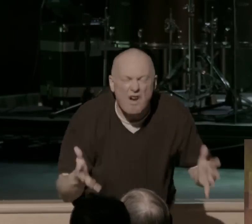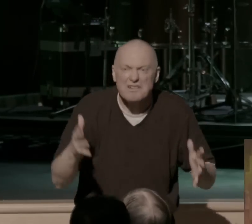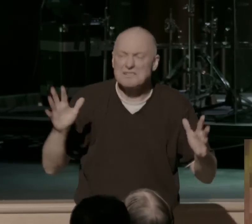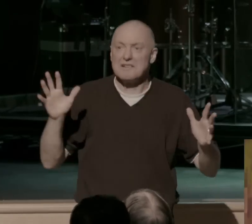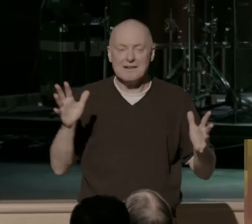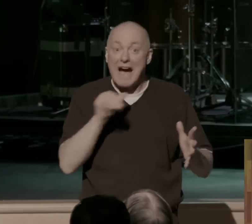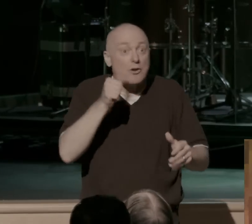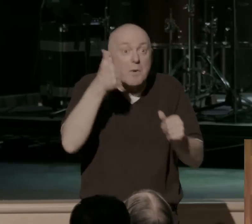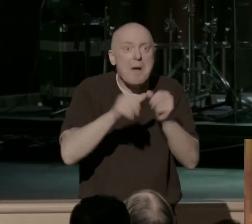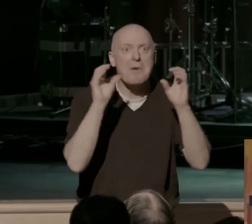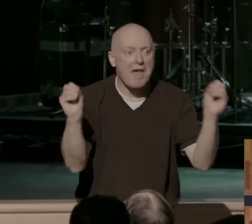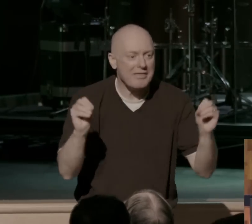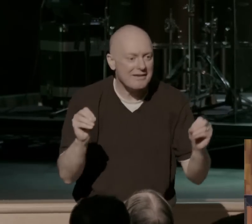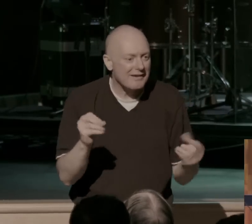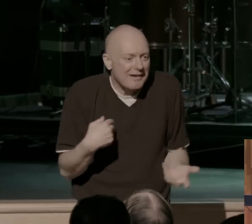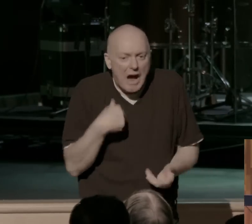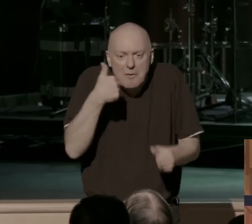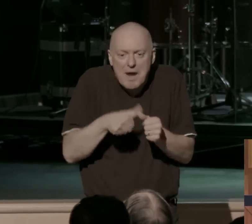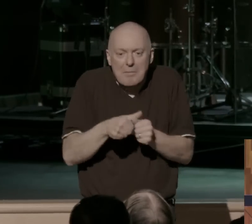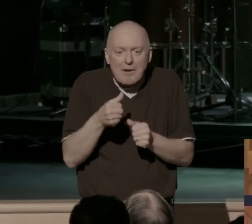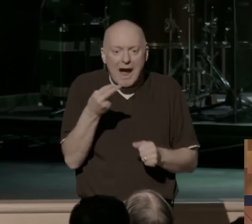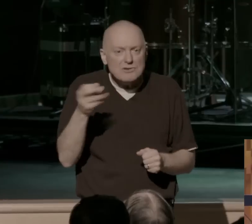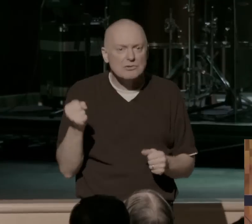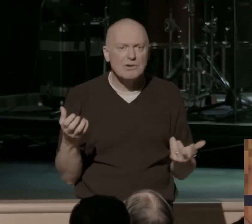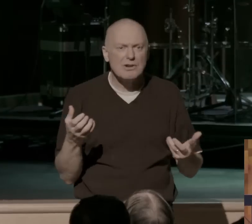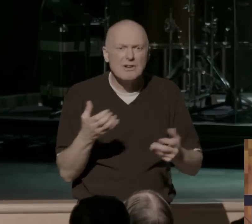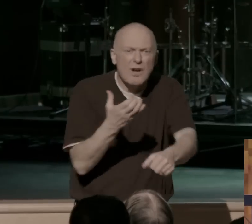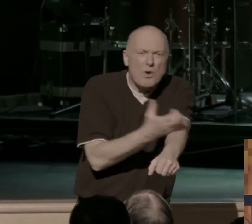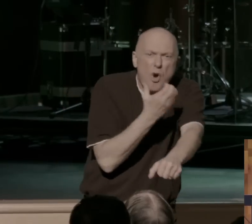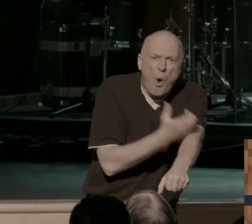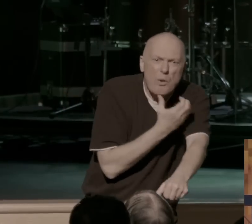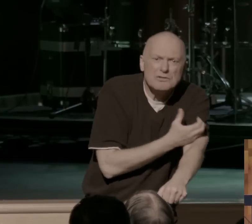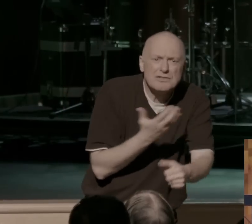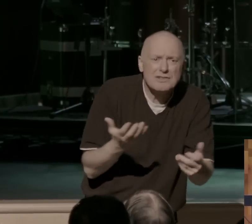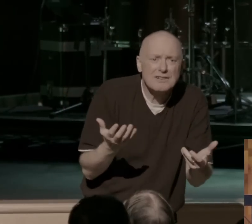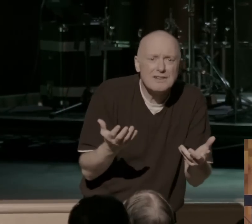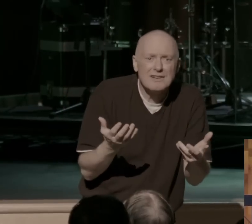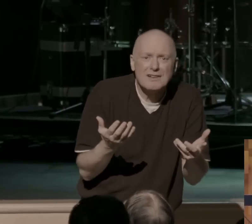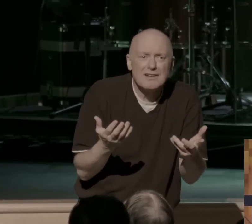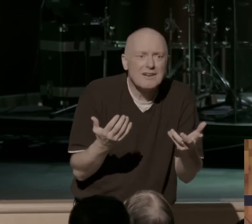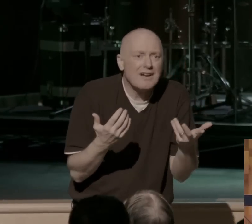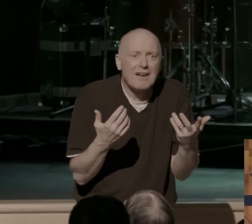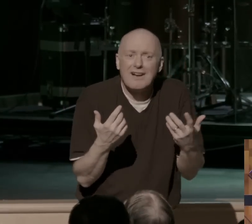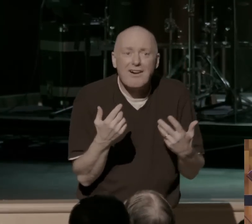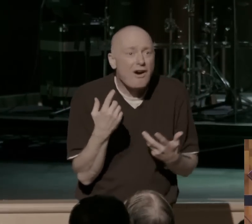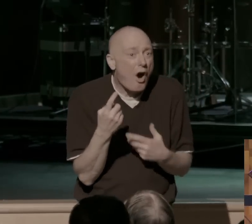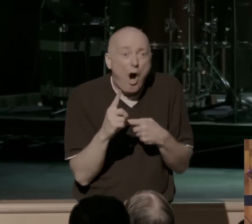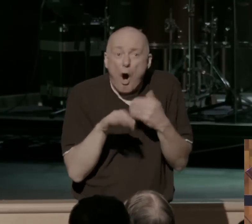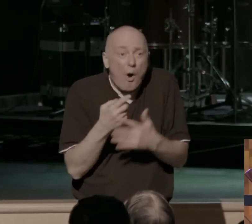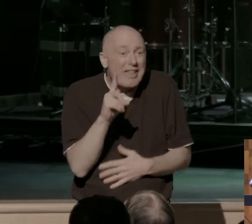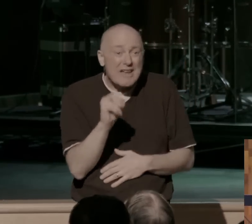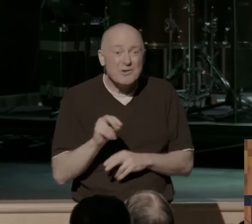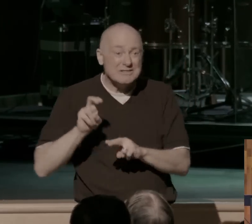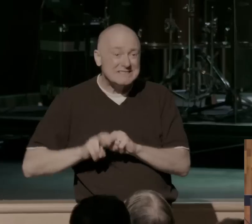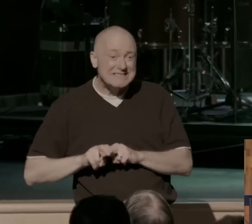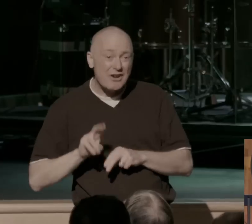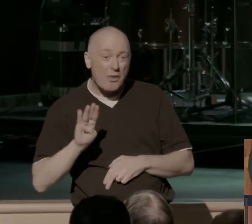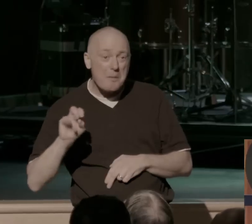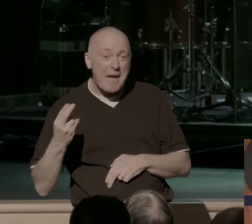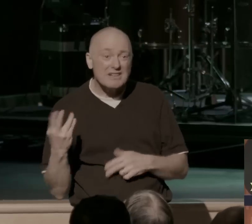so I don't remember any of it, right? I remember thinking, hey, coach, like, do you know I'm just going over to sit on the bench, right? Like, you know I'm not going out on the